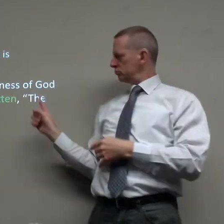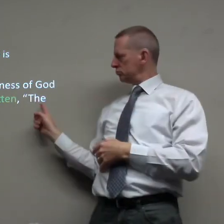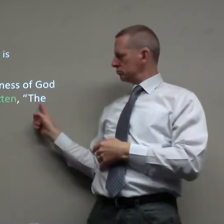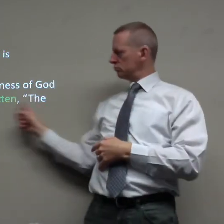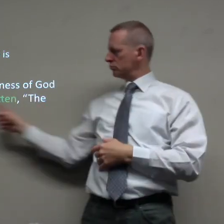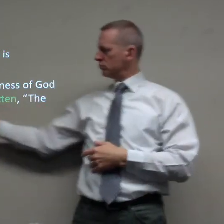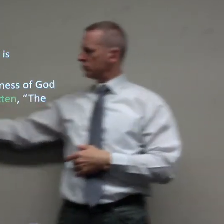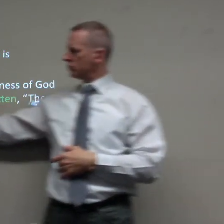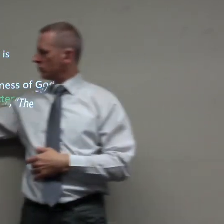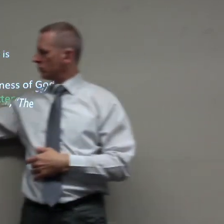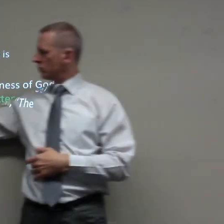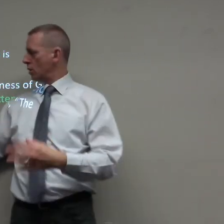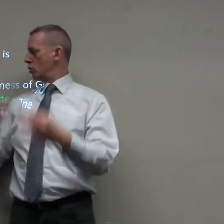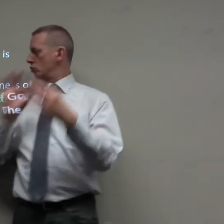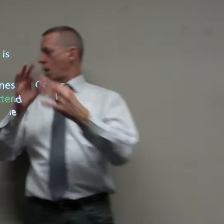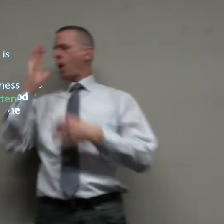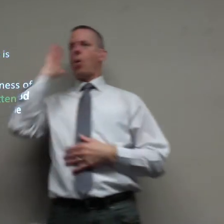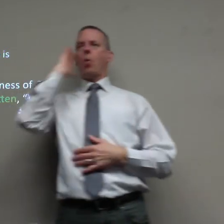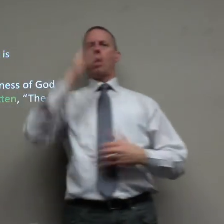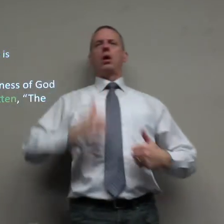the righteous shall live by the faith